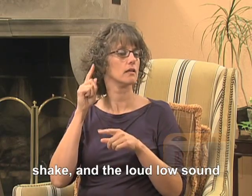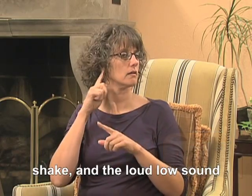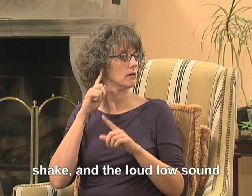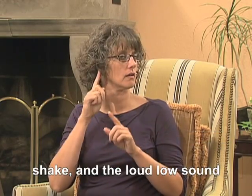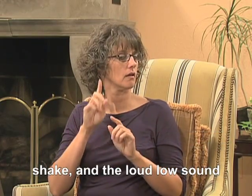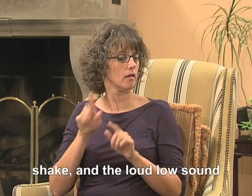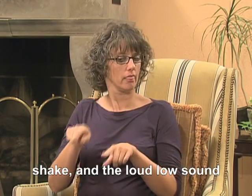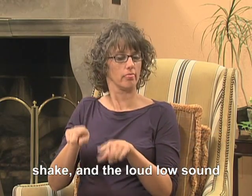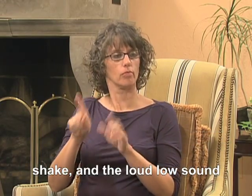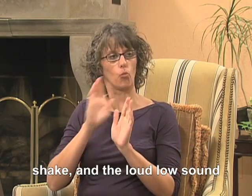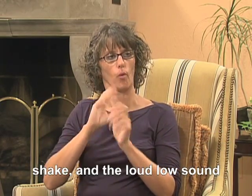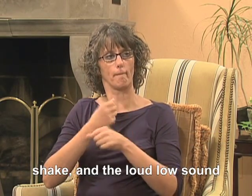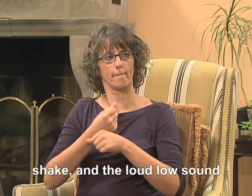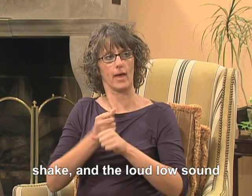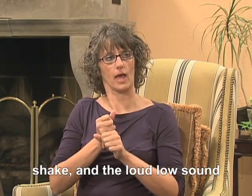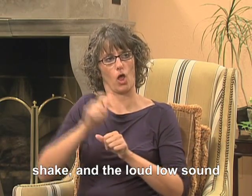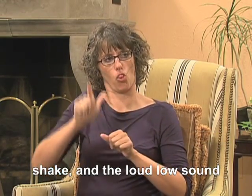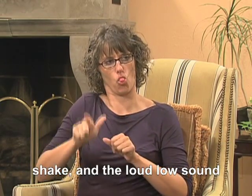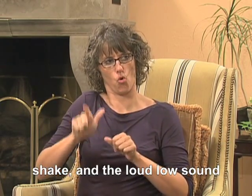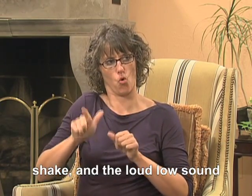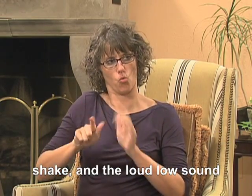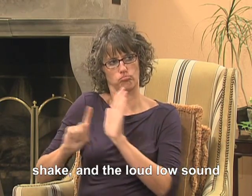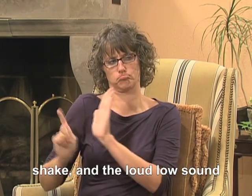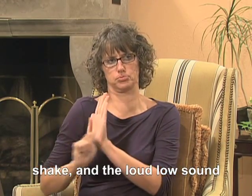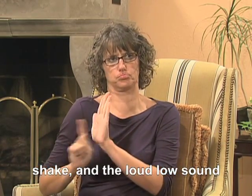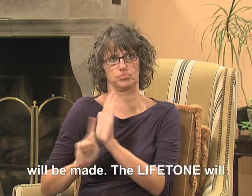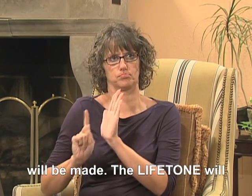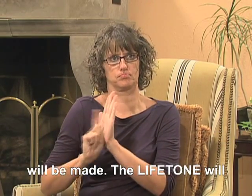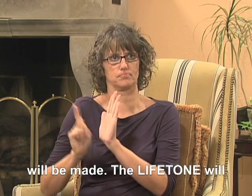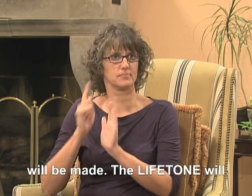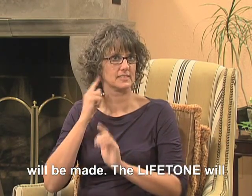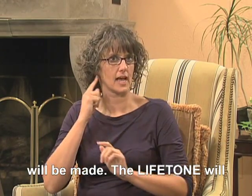and the loud low sound will be made.